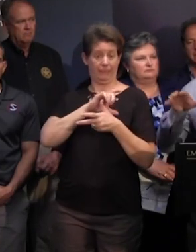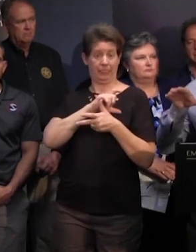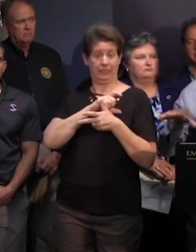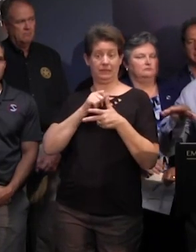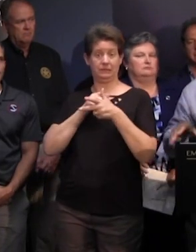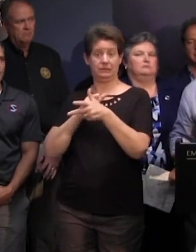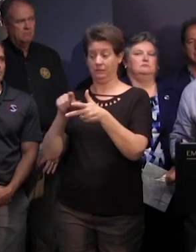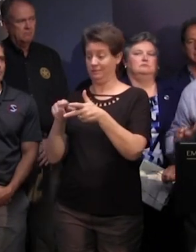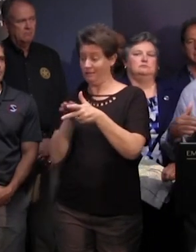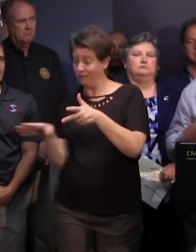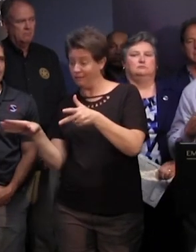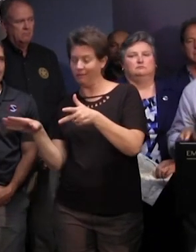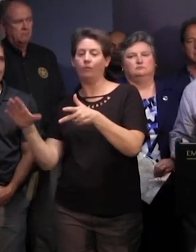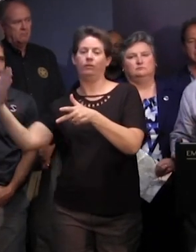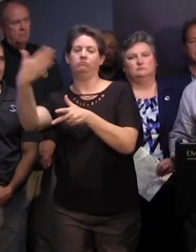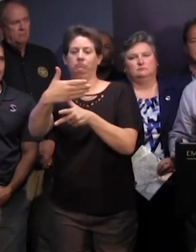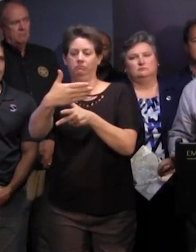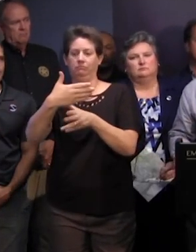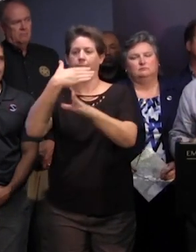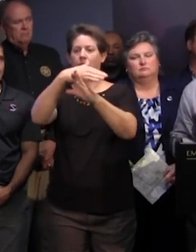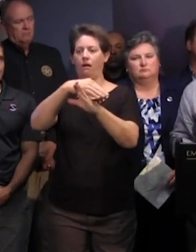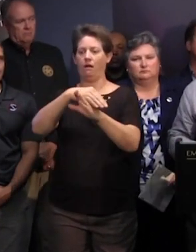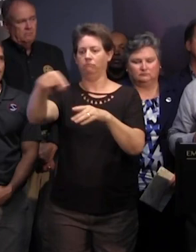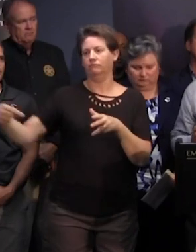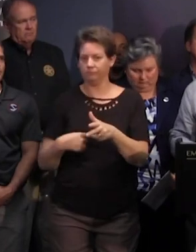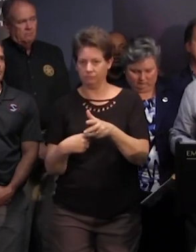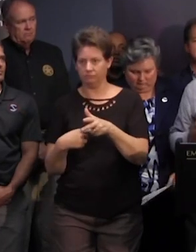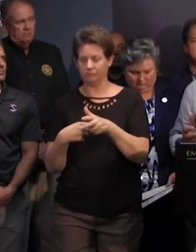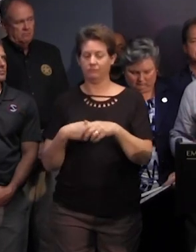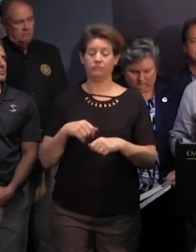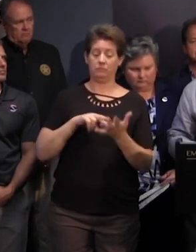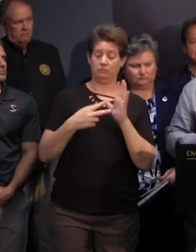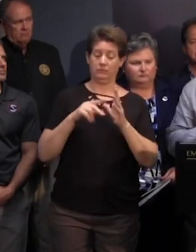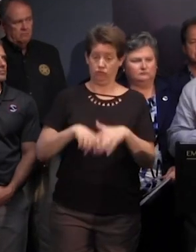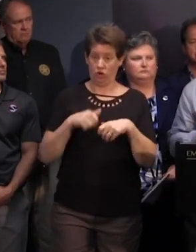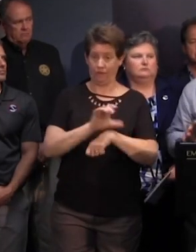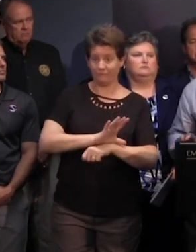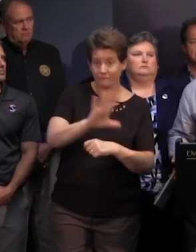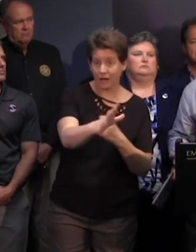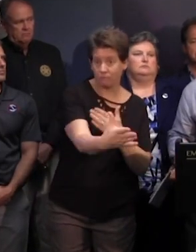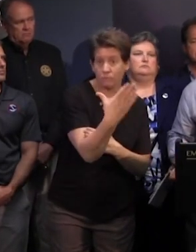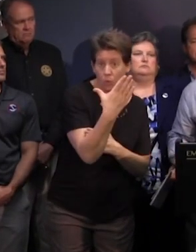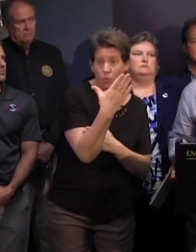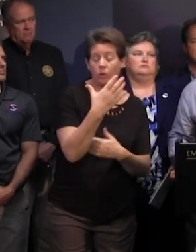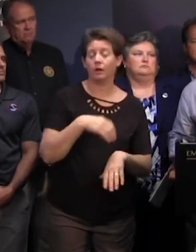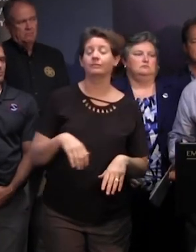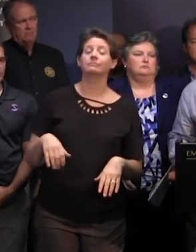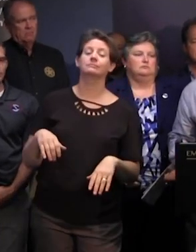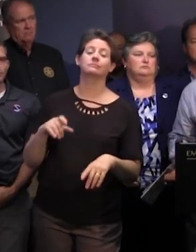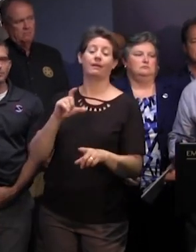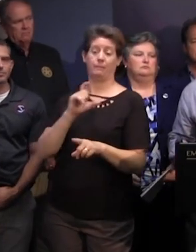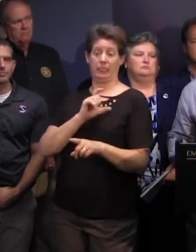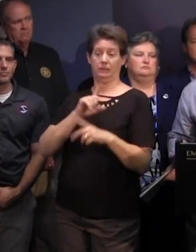we will close access to an entrance ramp so basically uh 5 a.m to set up uh the troopers will be in the road starting